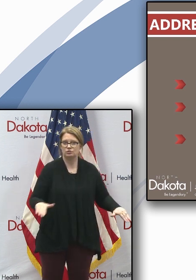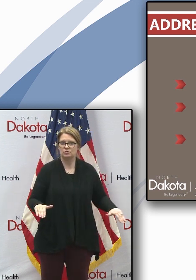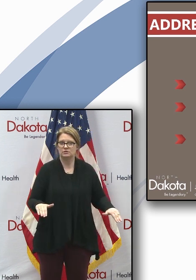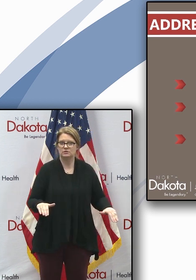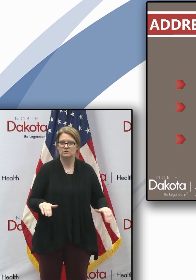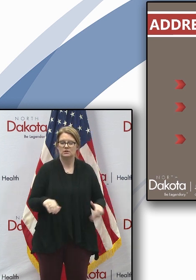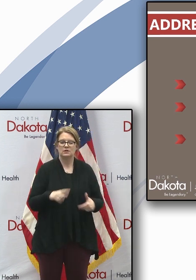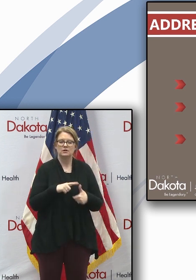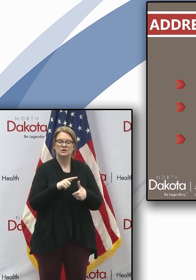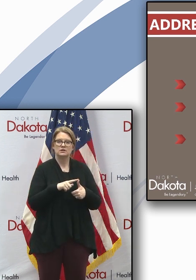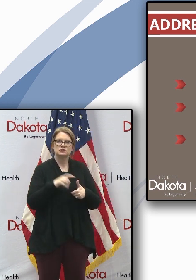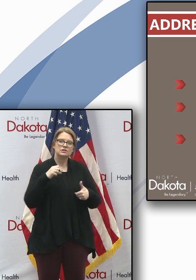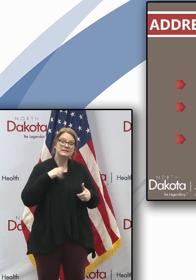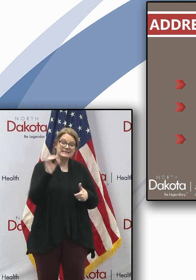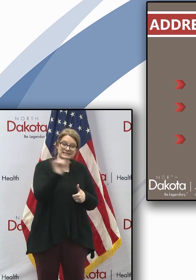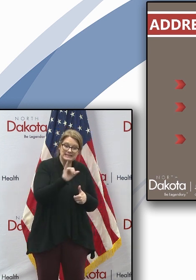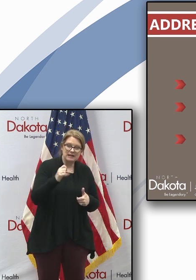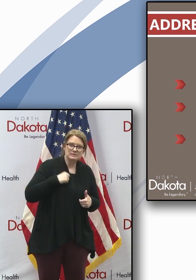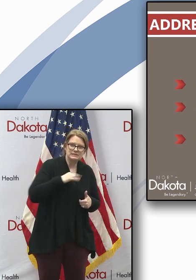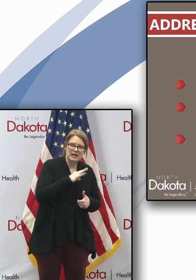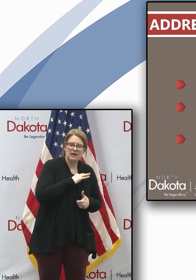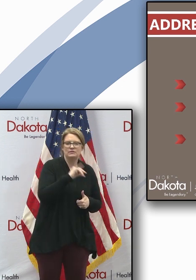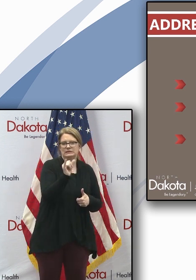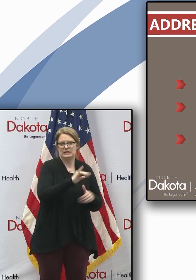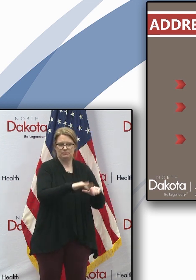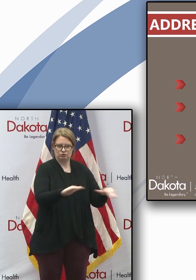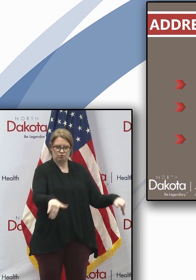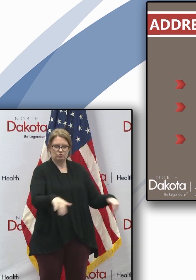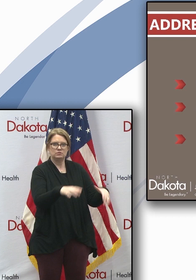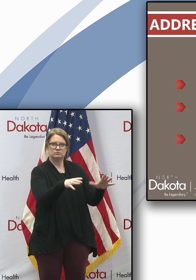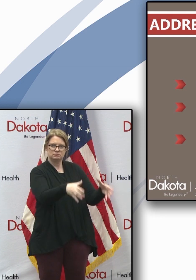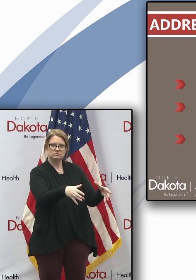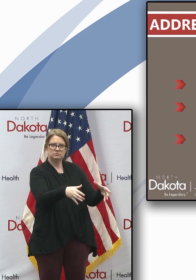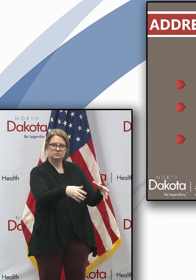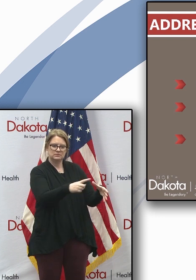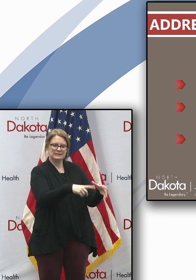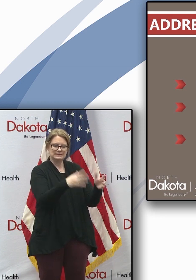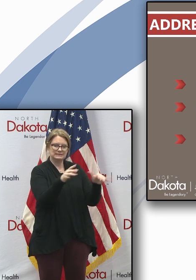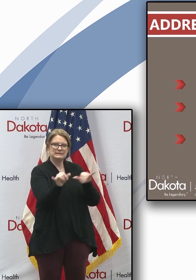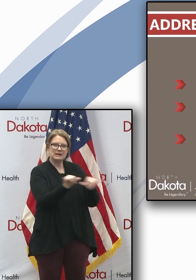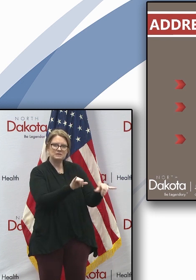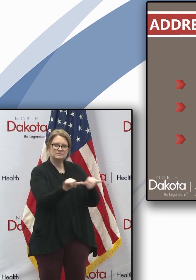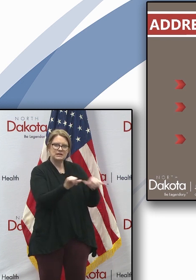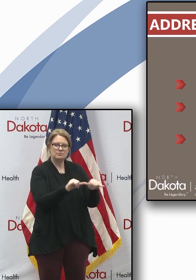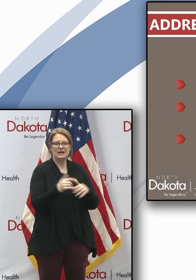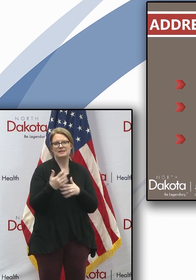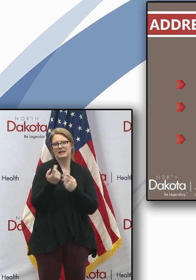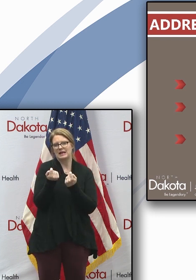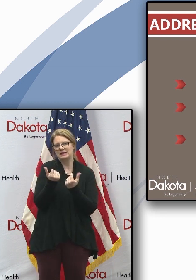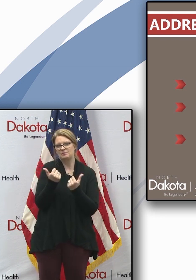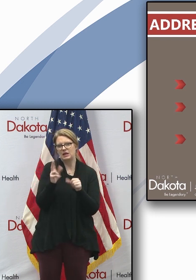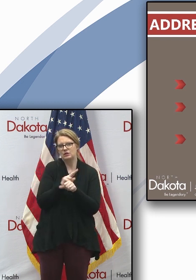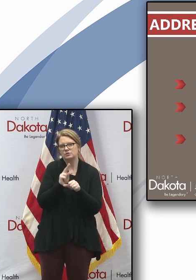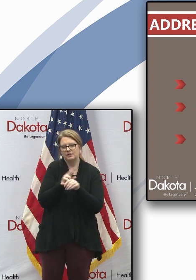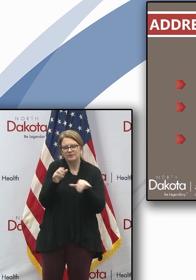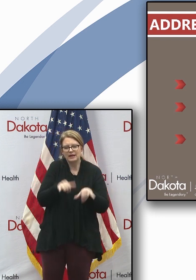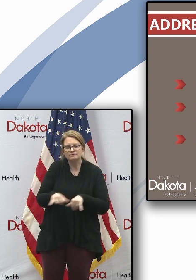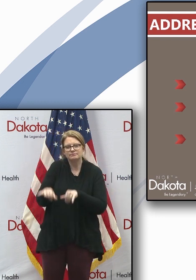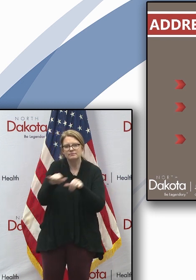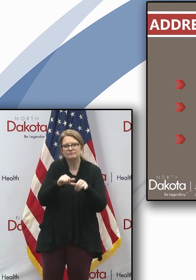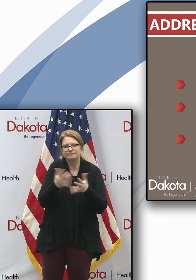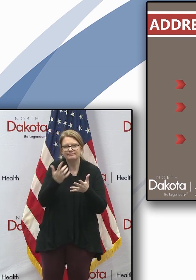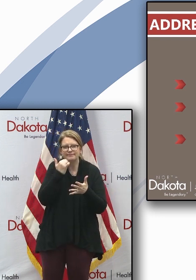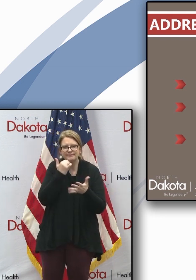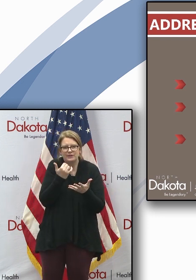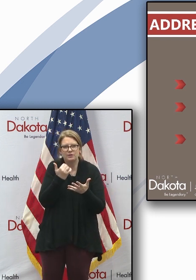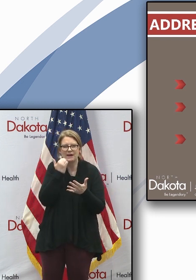the same children as much as possible and staggering and limiting the use of common areas. Providers should also limit the access